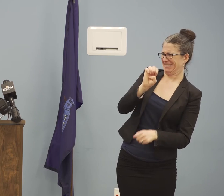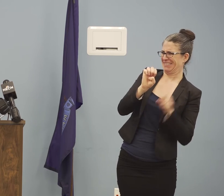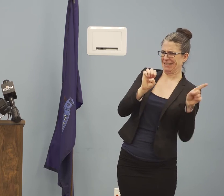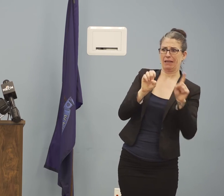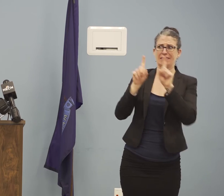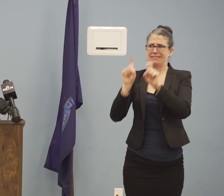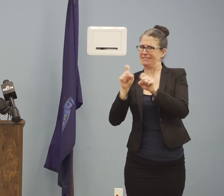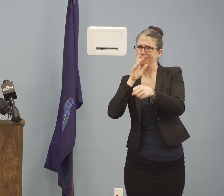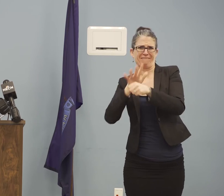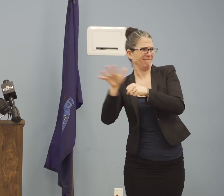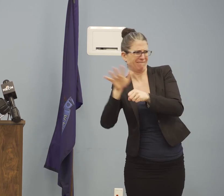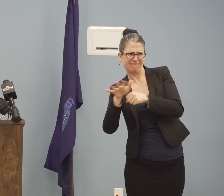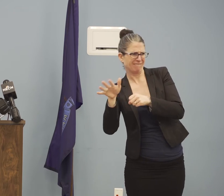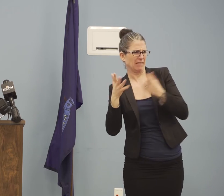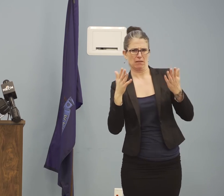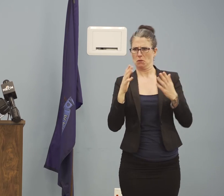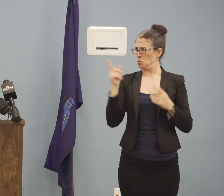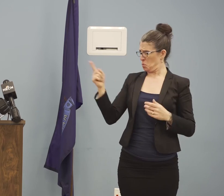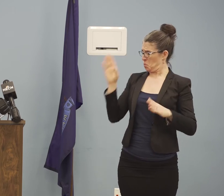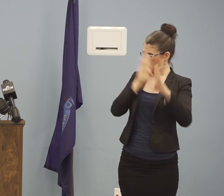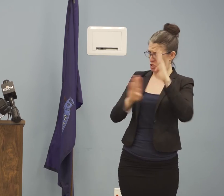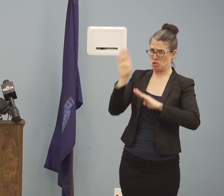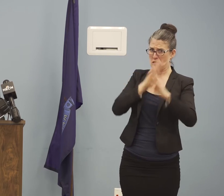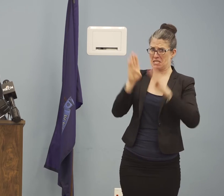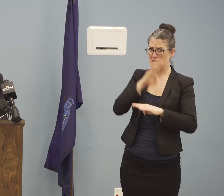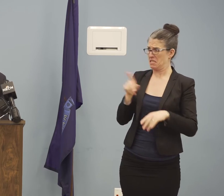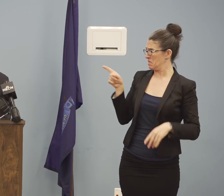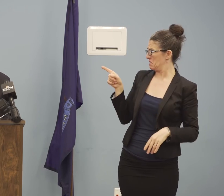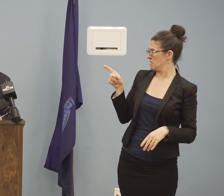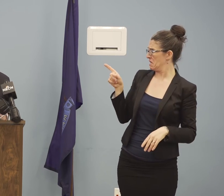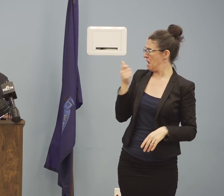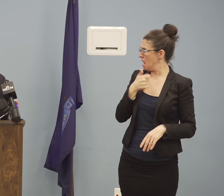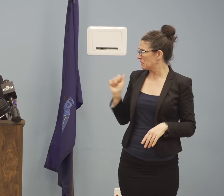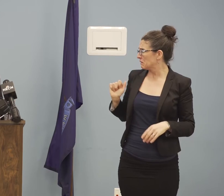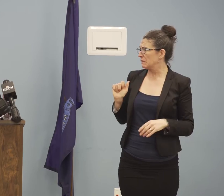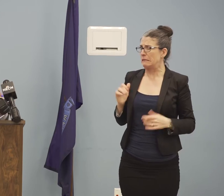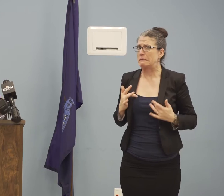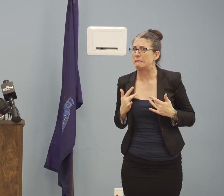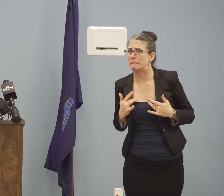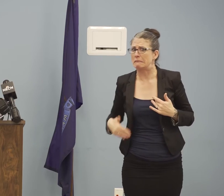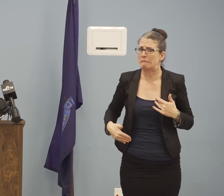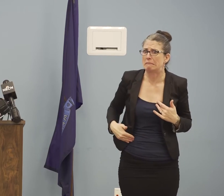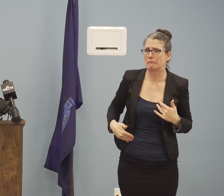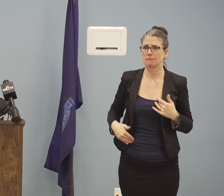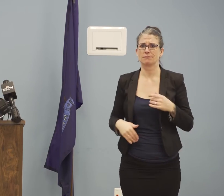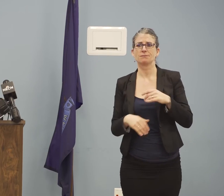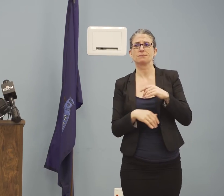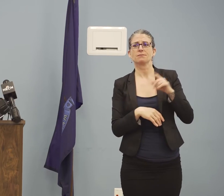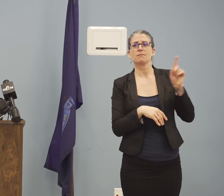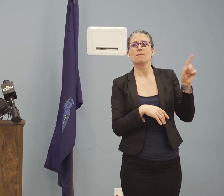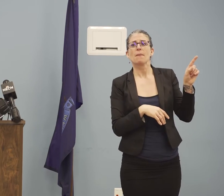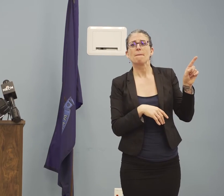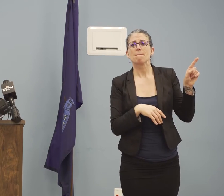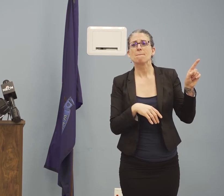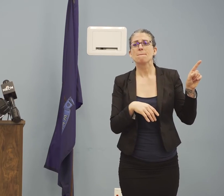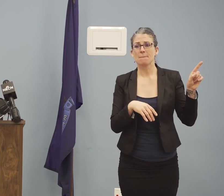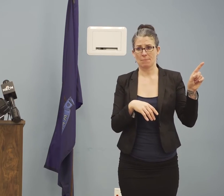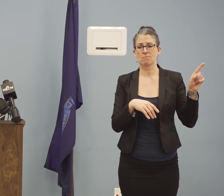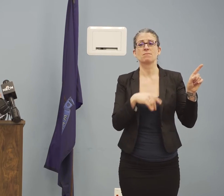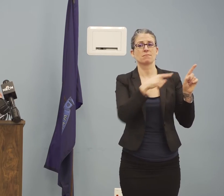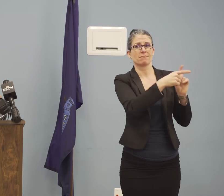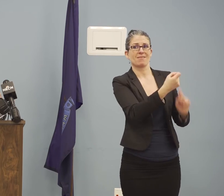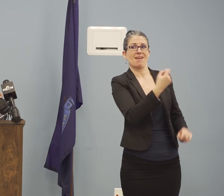Just generally speaking, how worried are you about that? So Steve's question is what can we say about the cases that we don't know about?